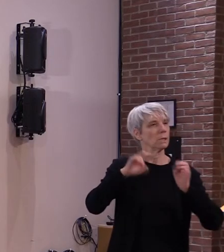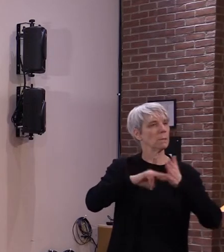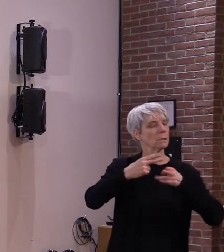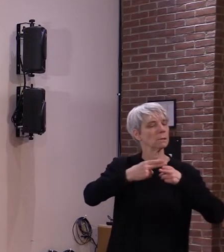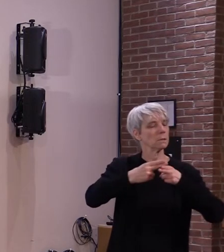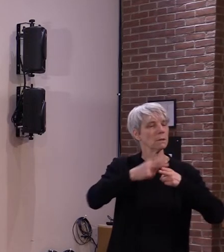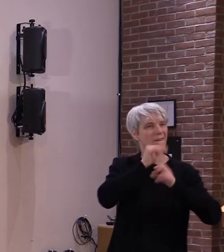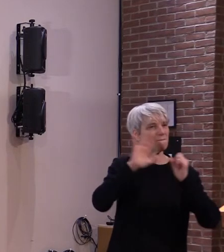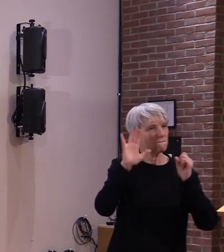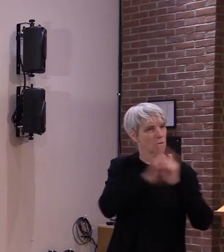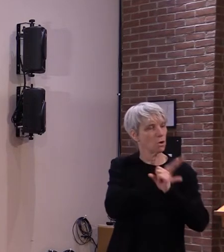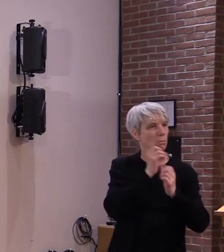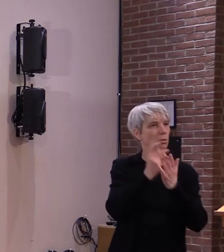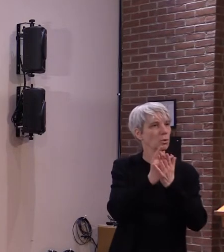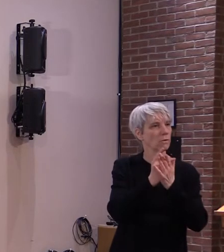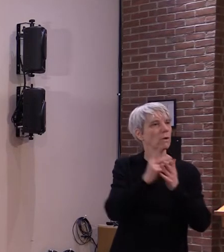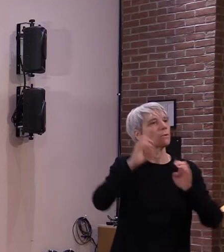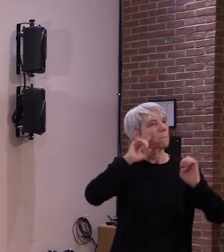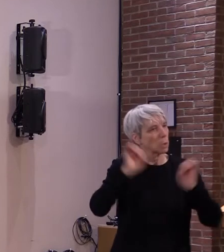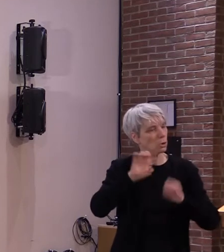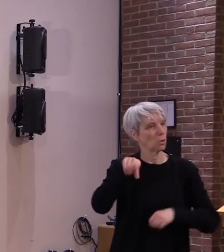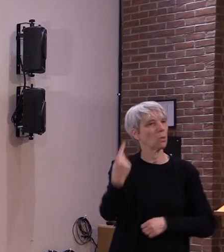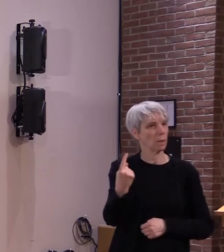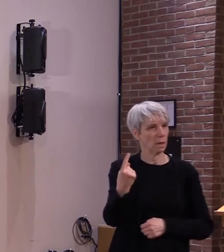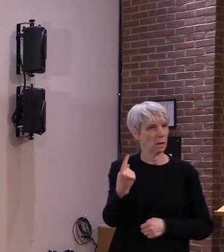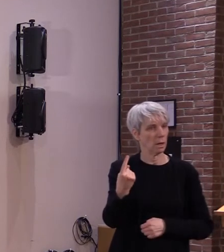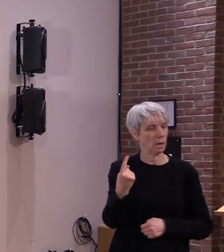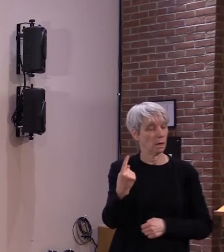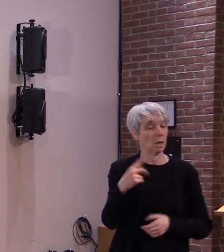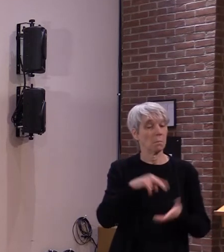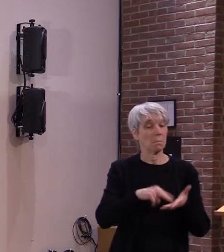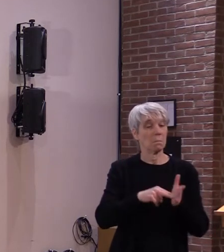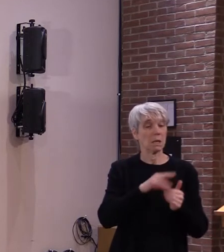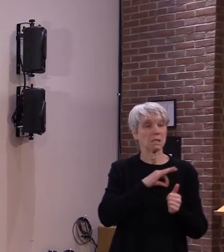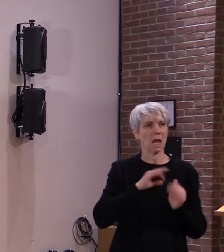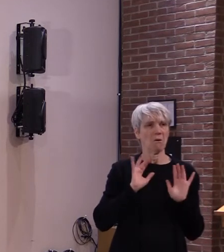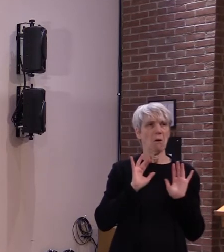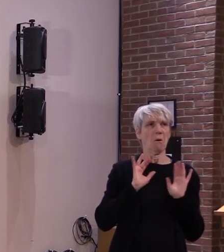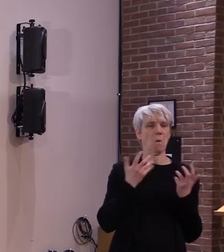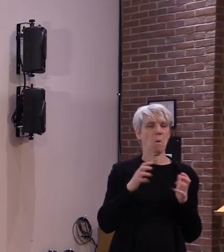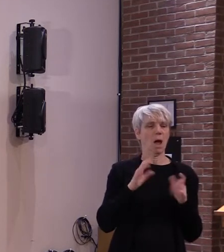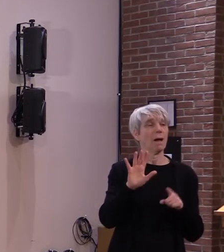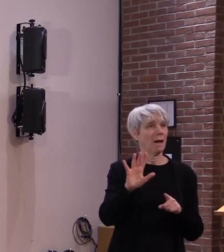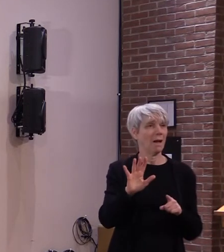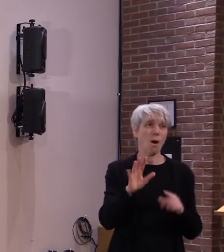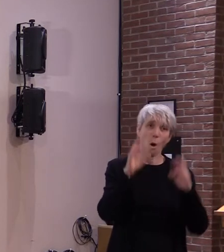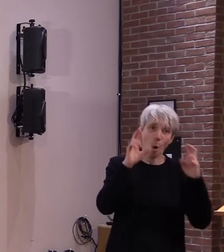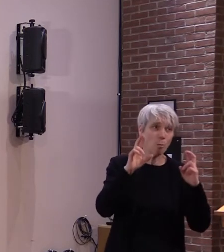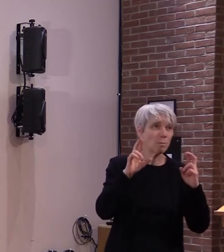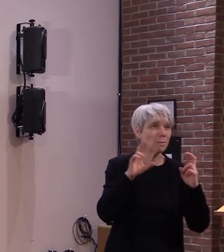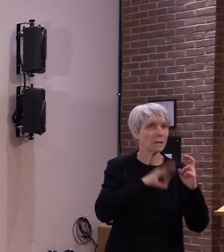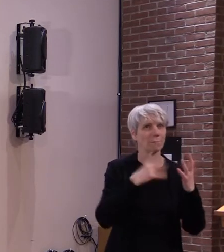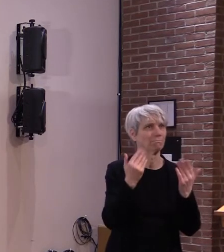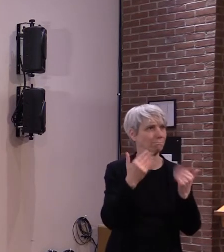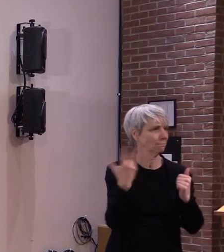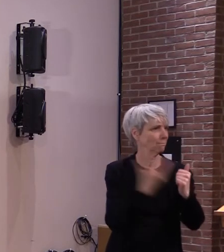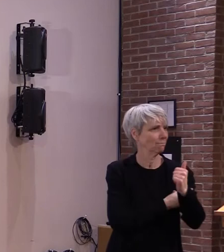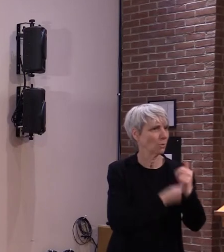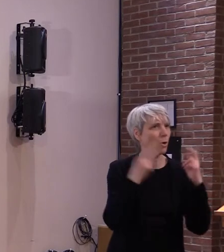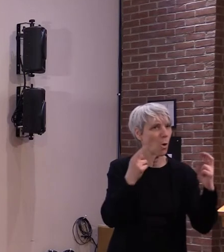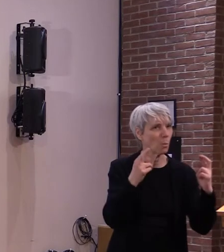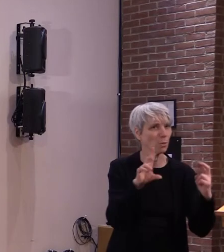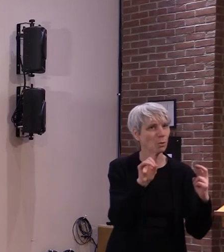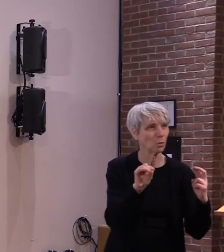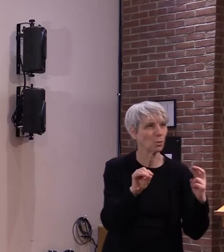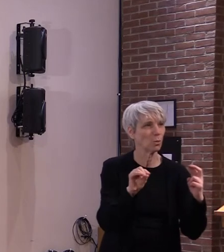doesn't mean the staff uh shouldn't do that i would recommend that uh and of course as we